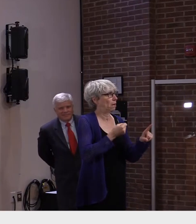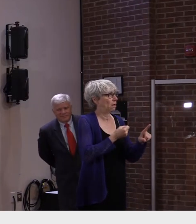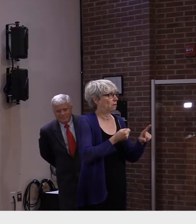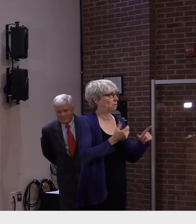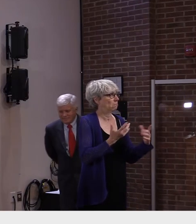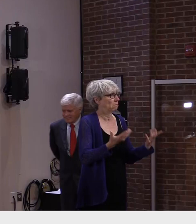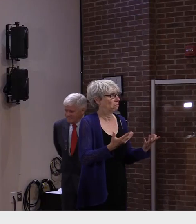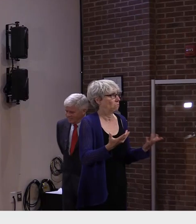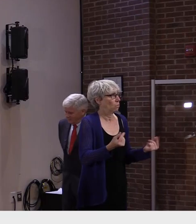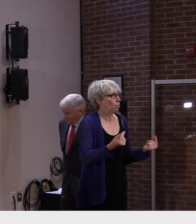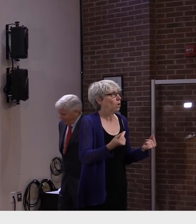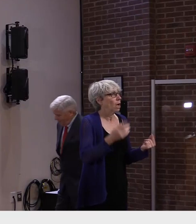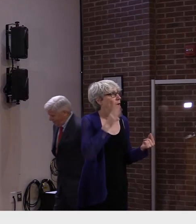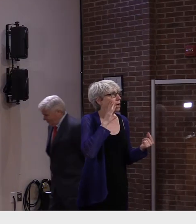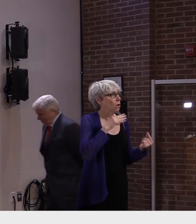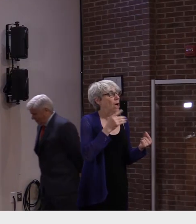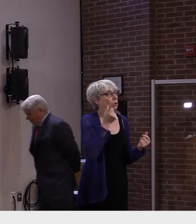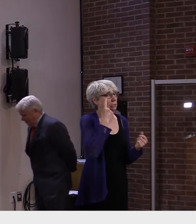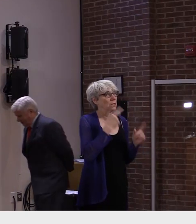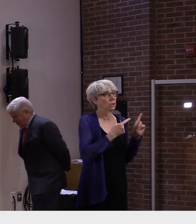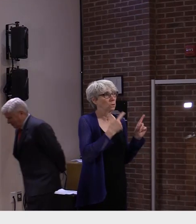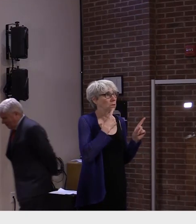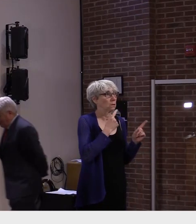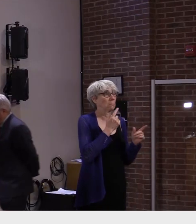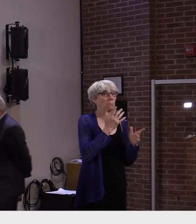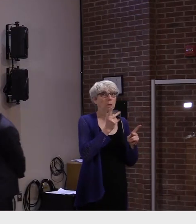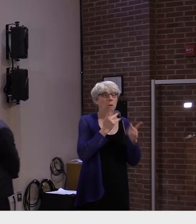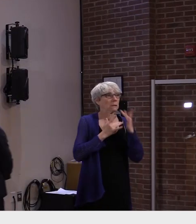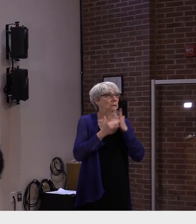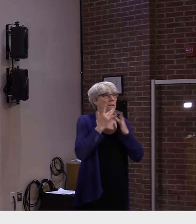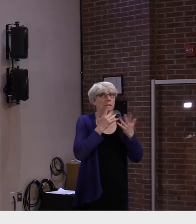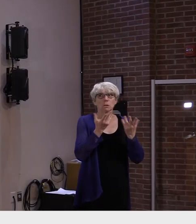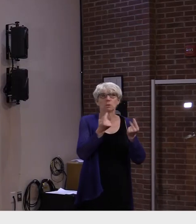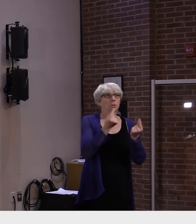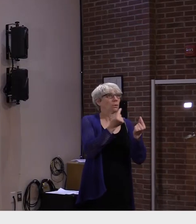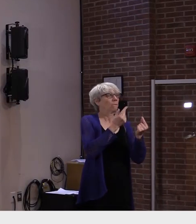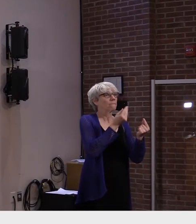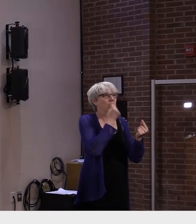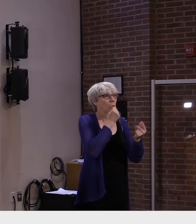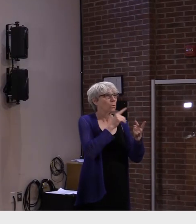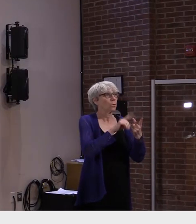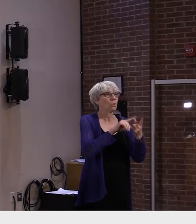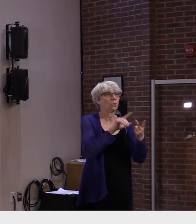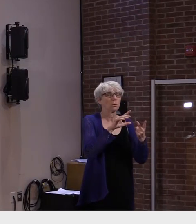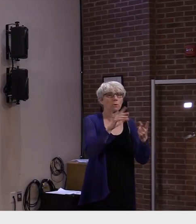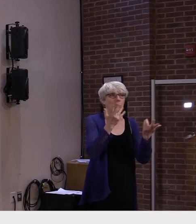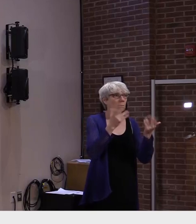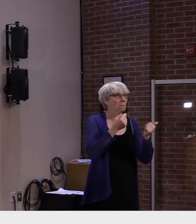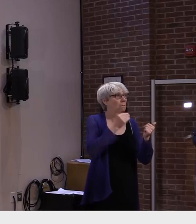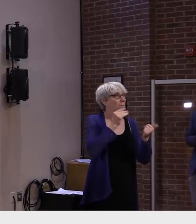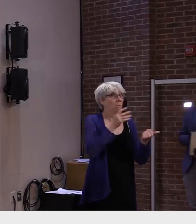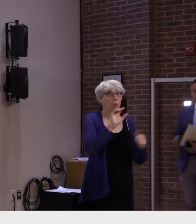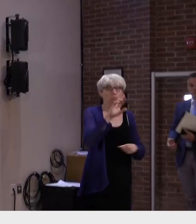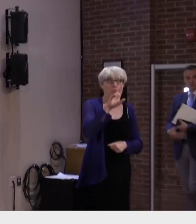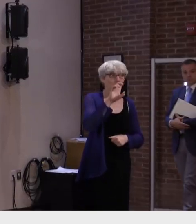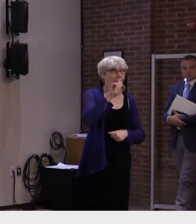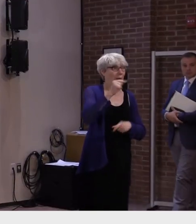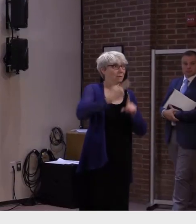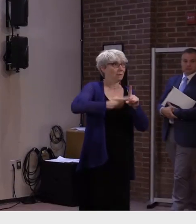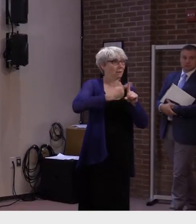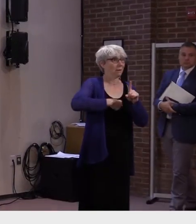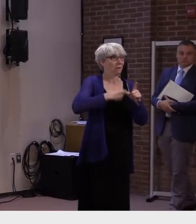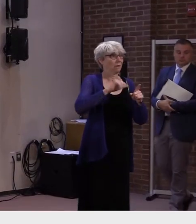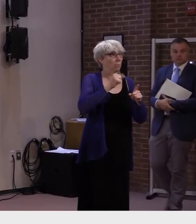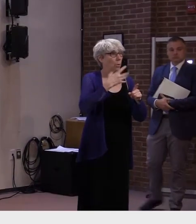you know, result in people needing food, housing, childcare subsidies, what have you. And